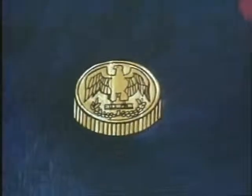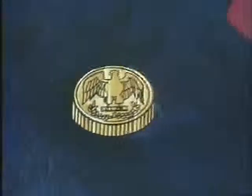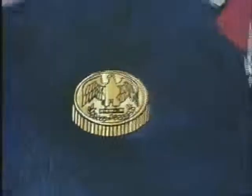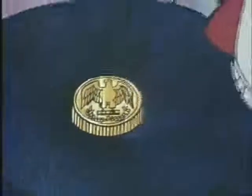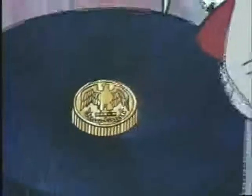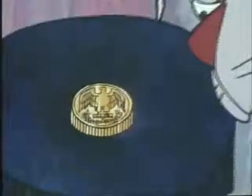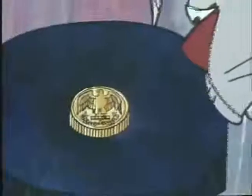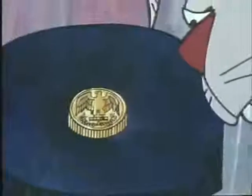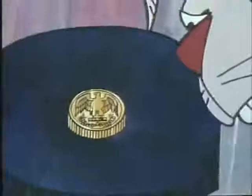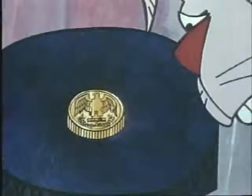True,